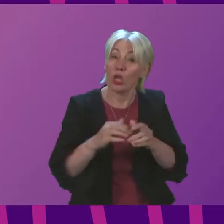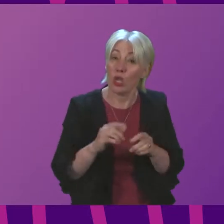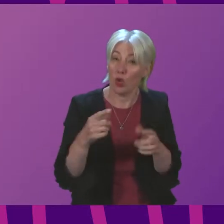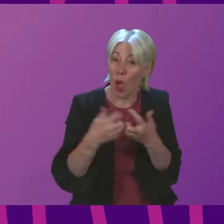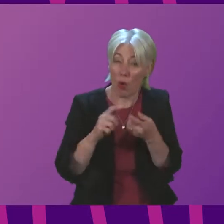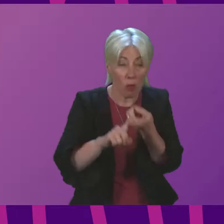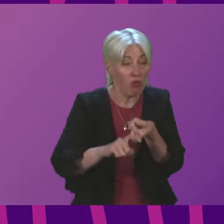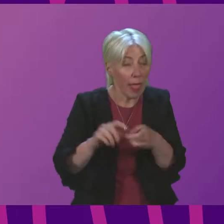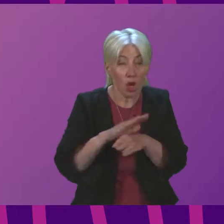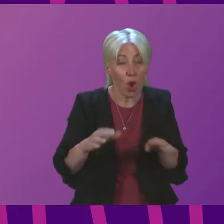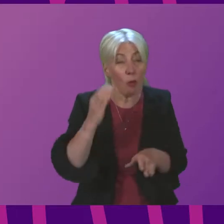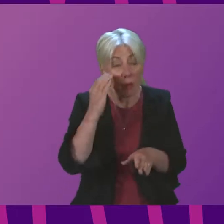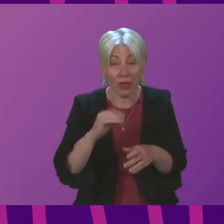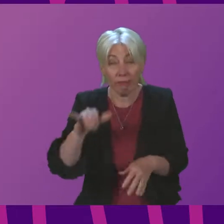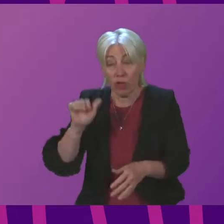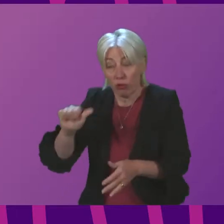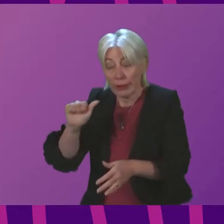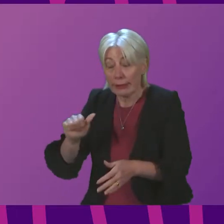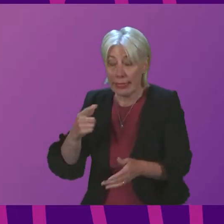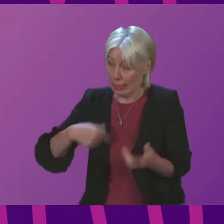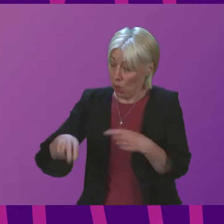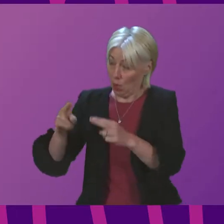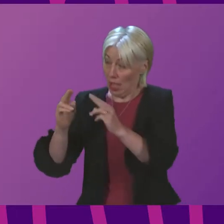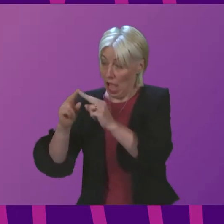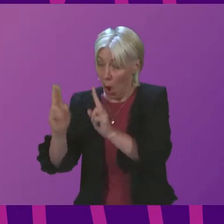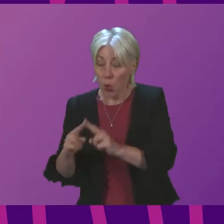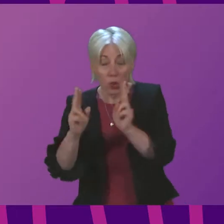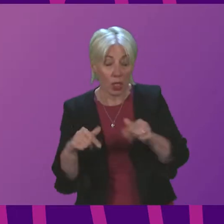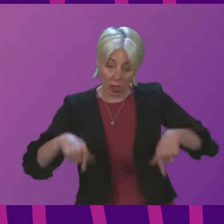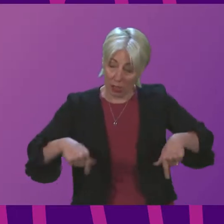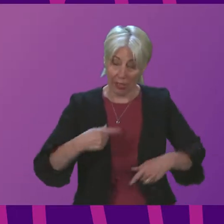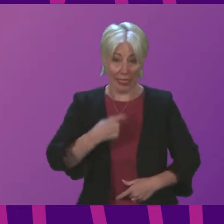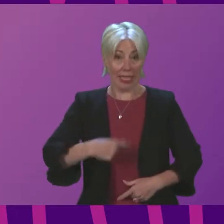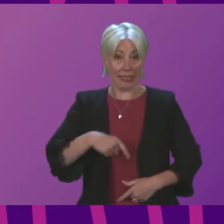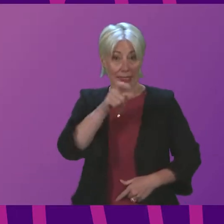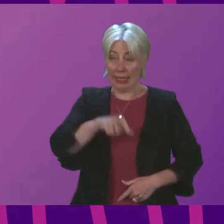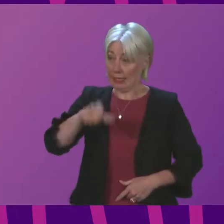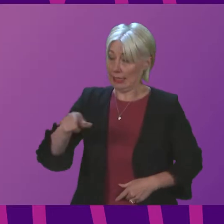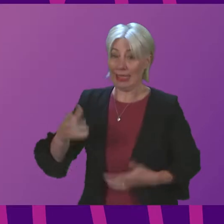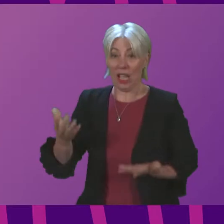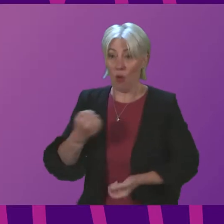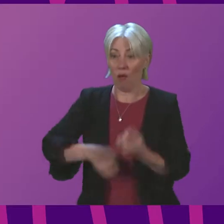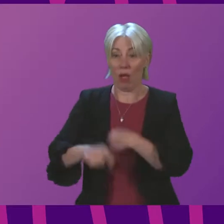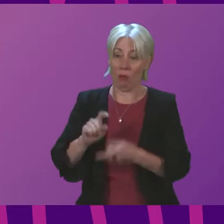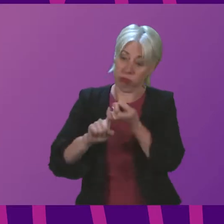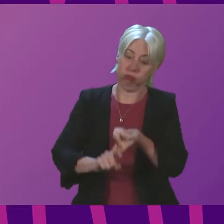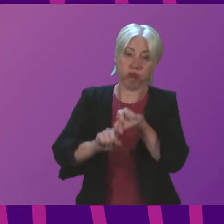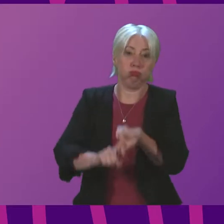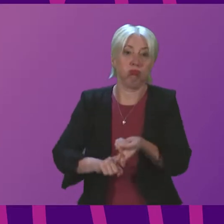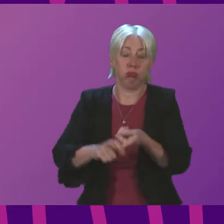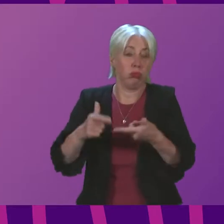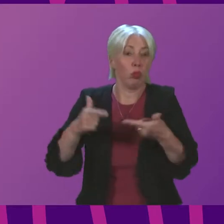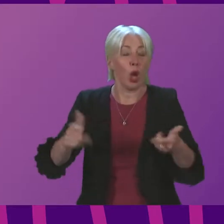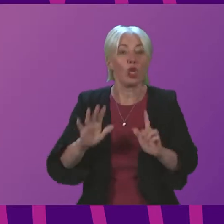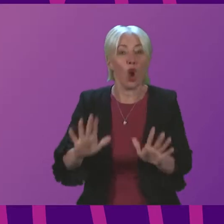because we are now as householders and as citizens all immensely more dependent on the use